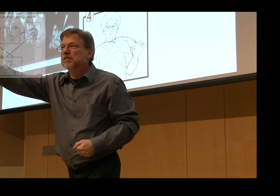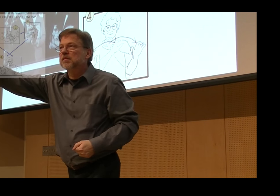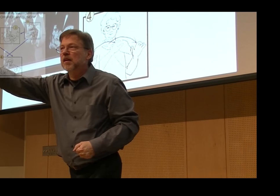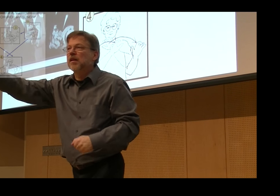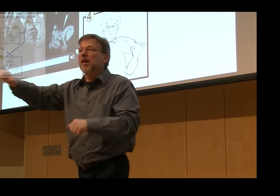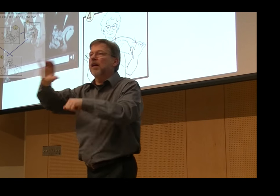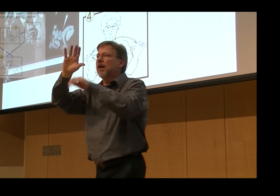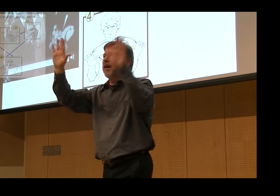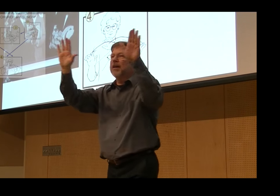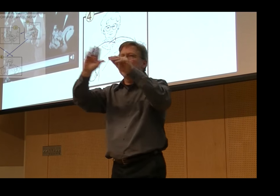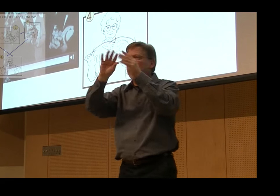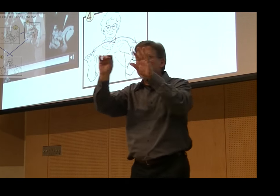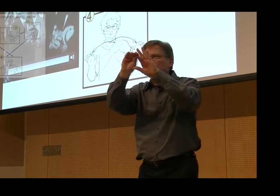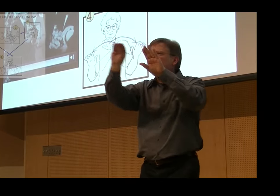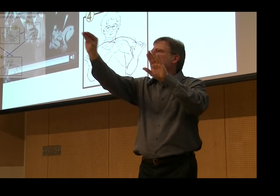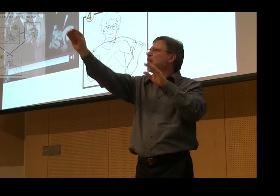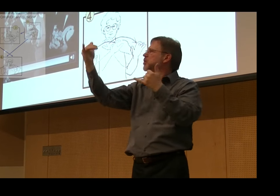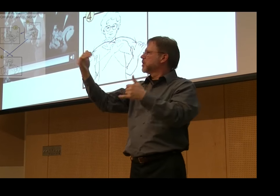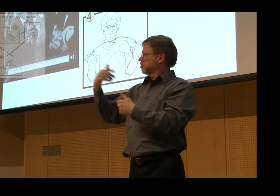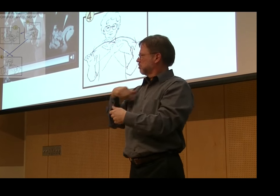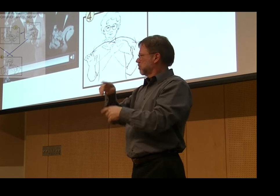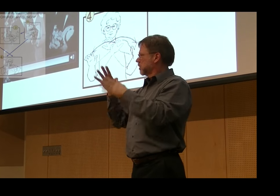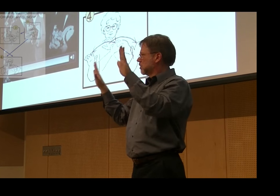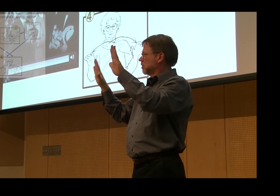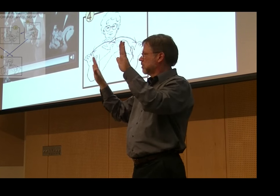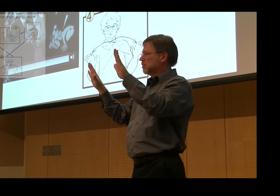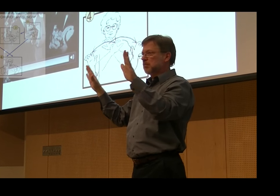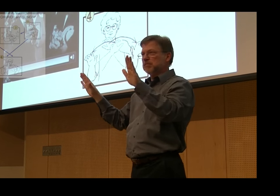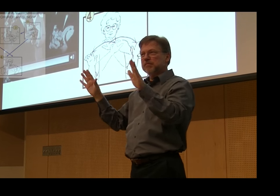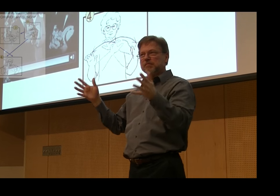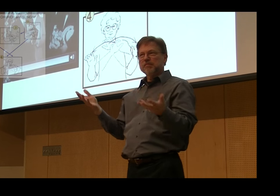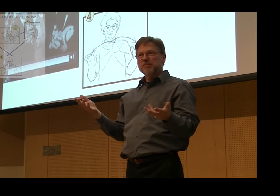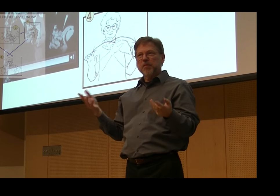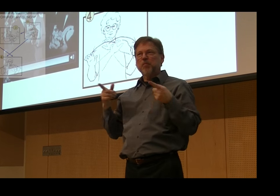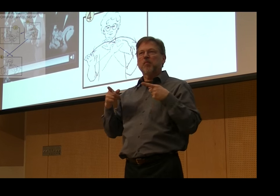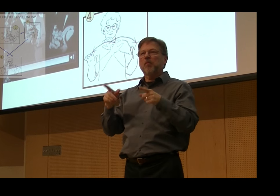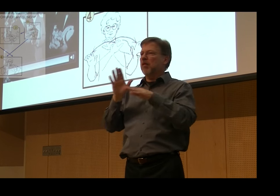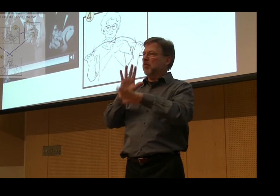combined the two forms to create the concept of Sunday.